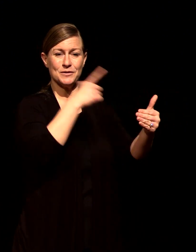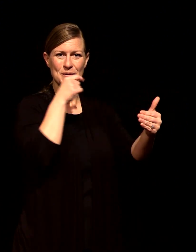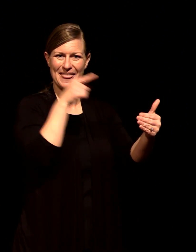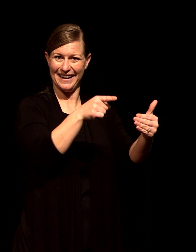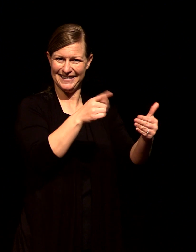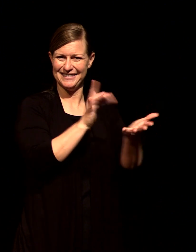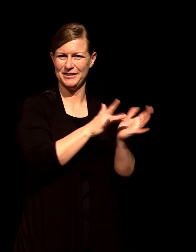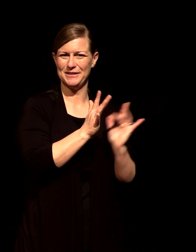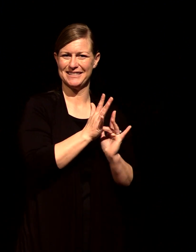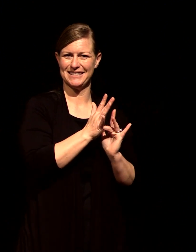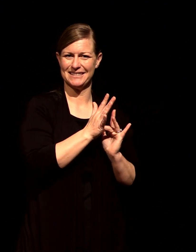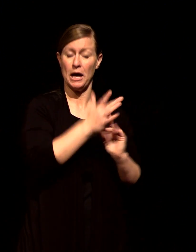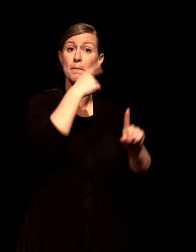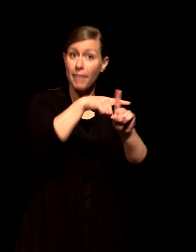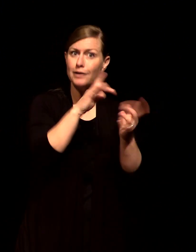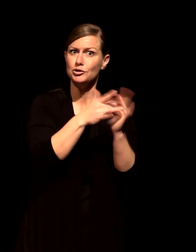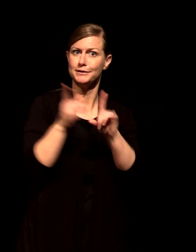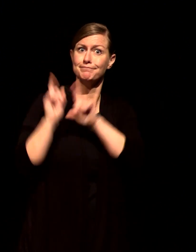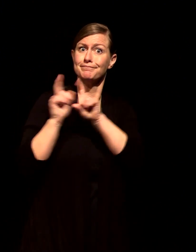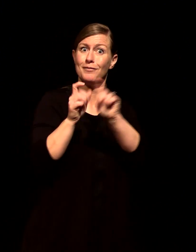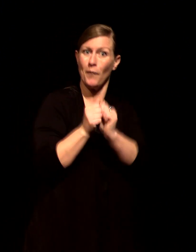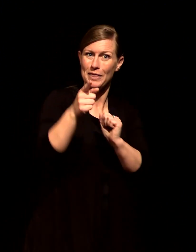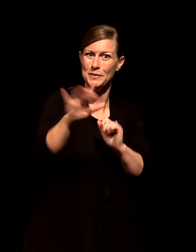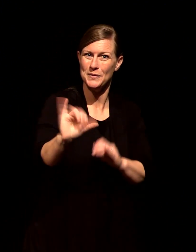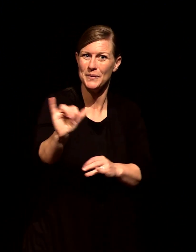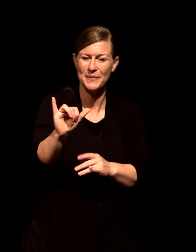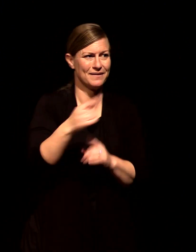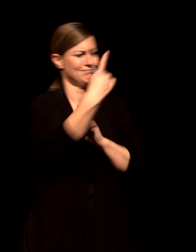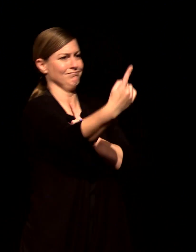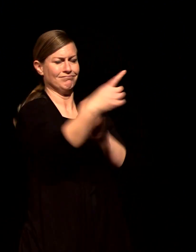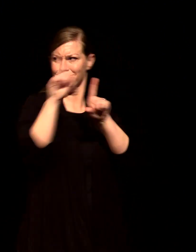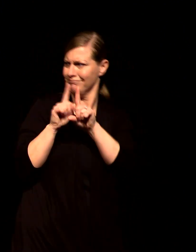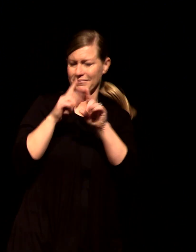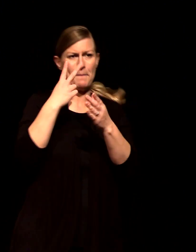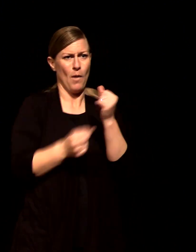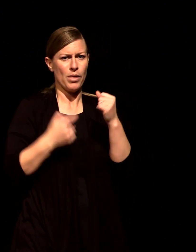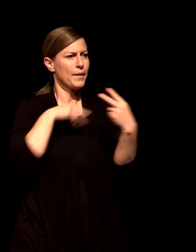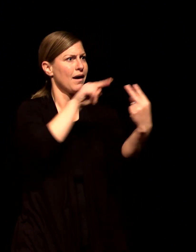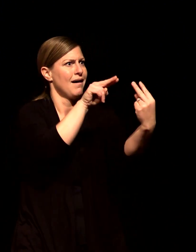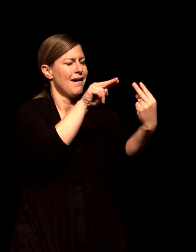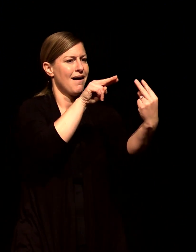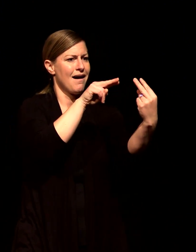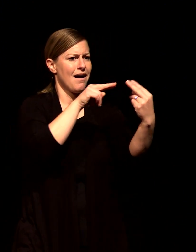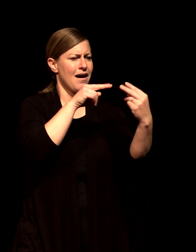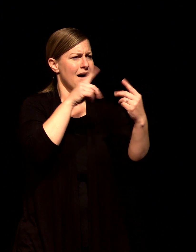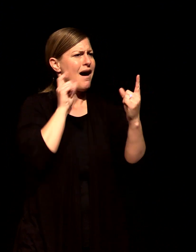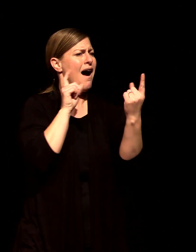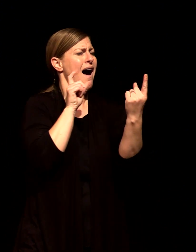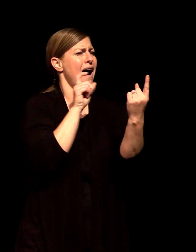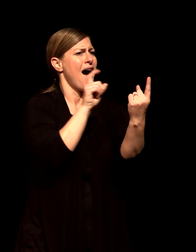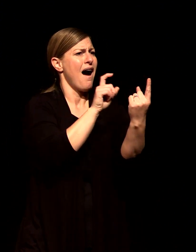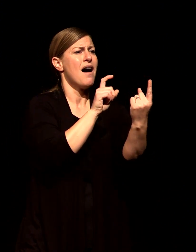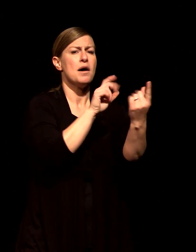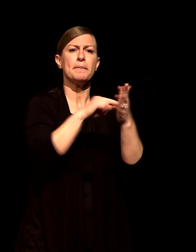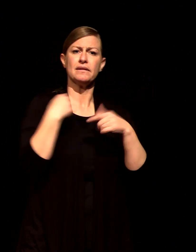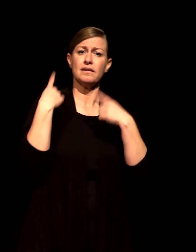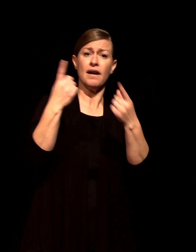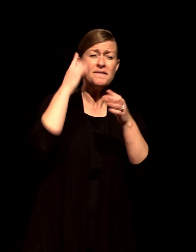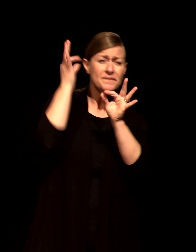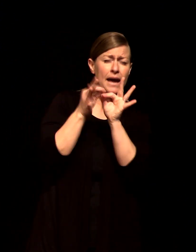voice that you've heard all along the race is finally a face our faith has sight and we need to